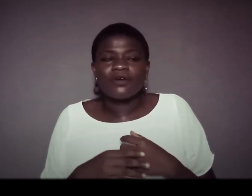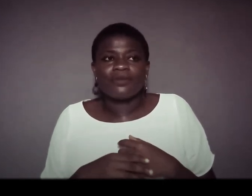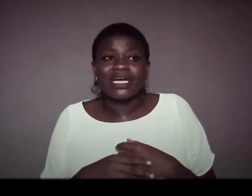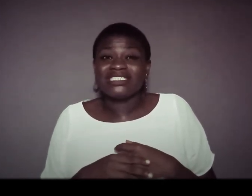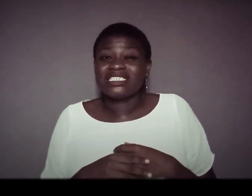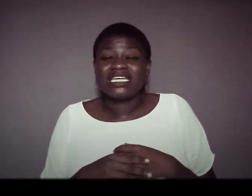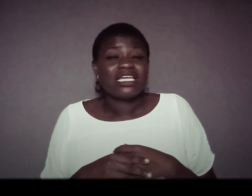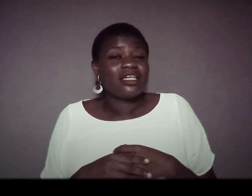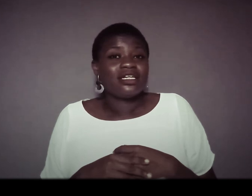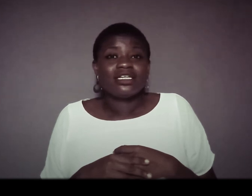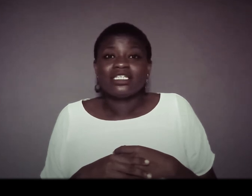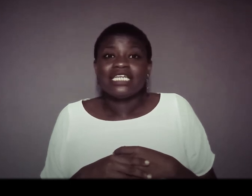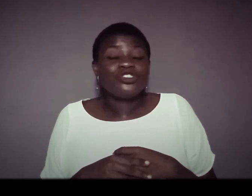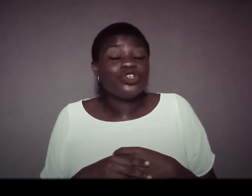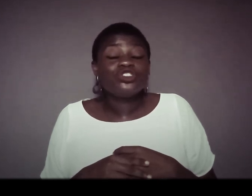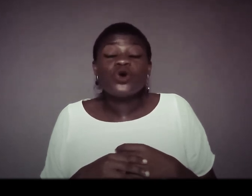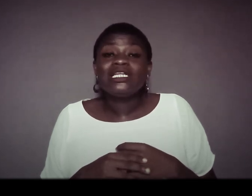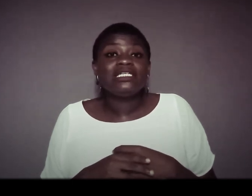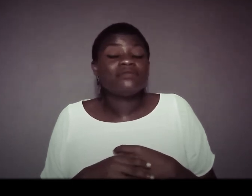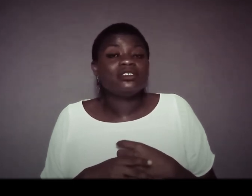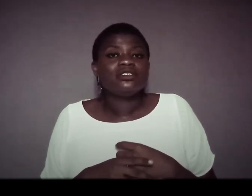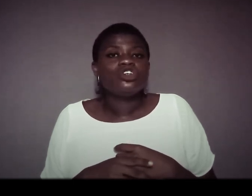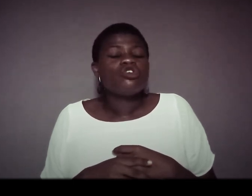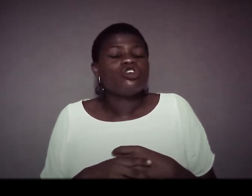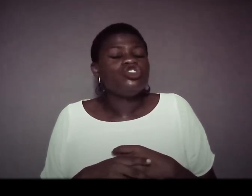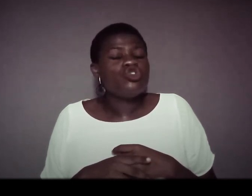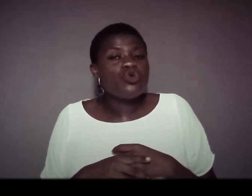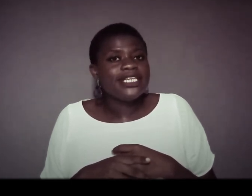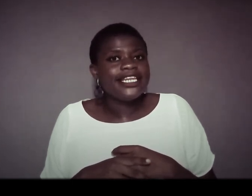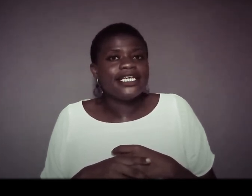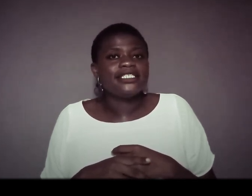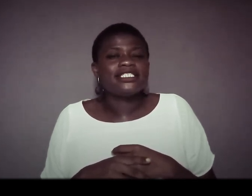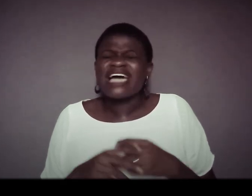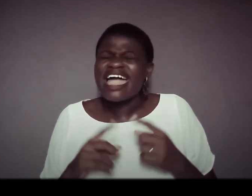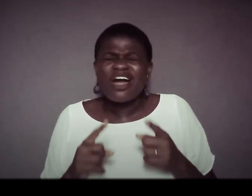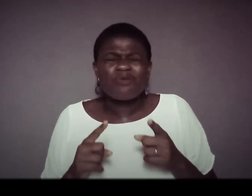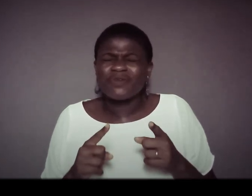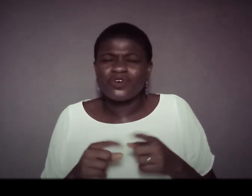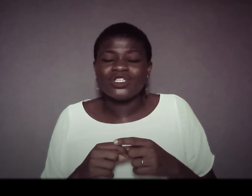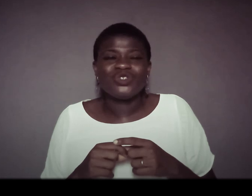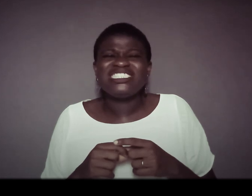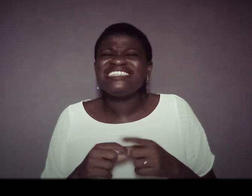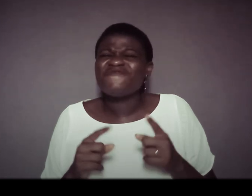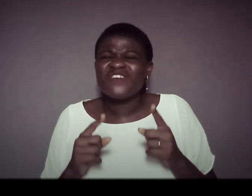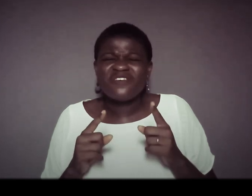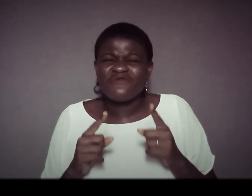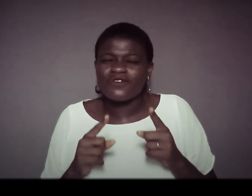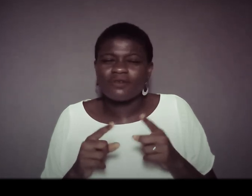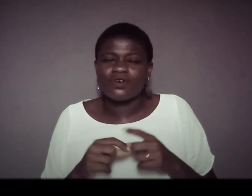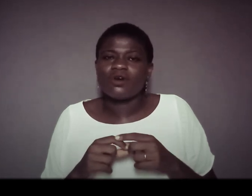of your mind that you don't only need money you need the help of god you need faithful from god